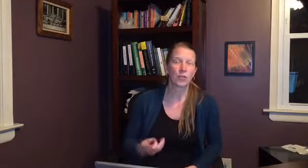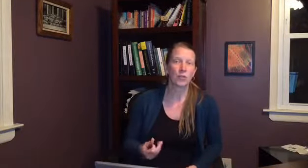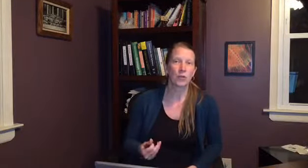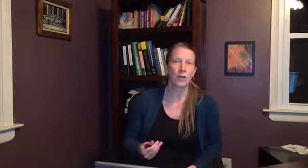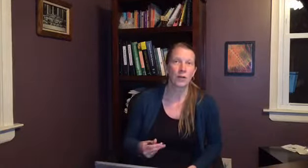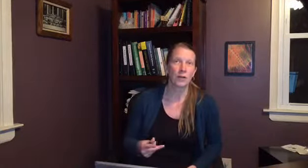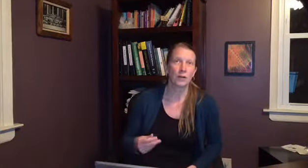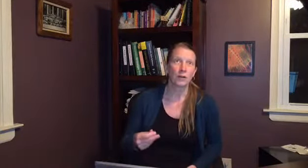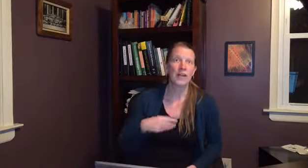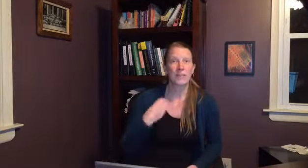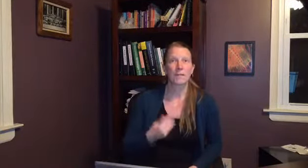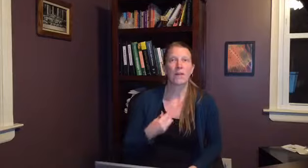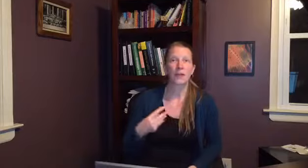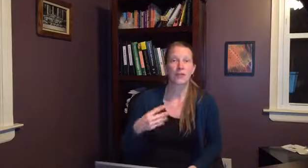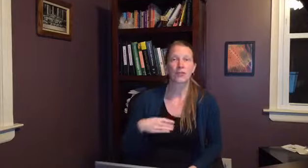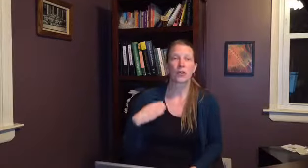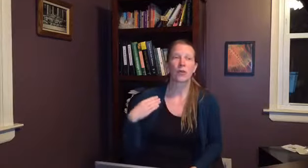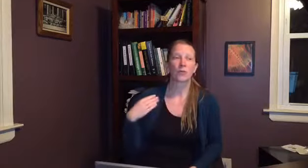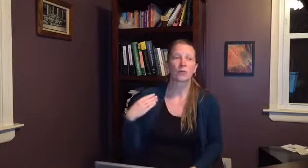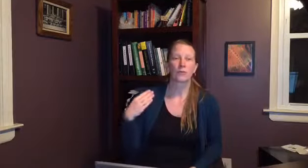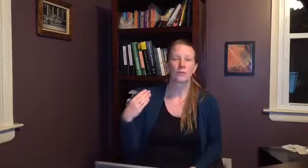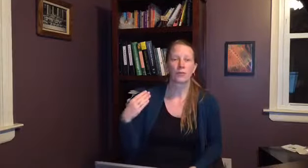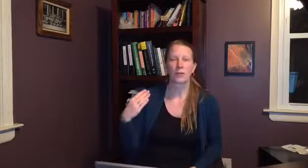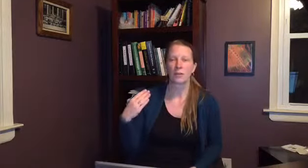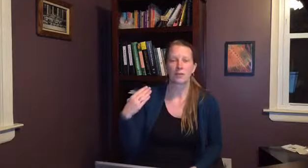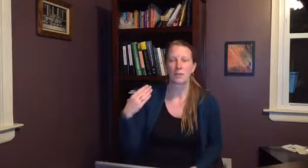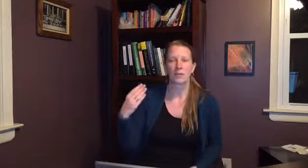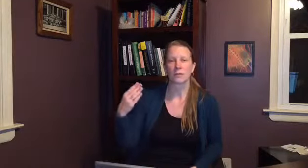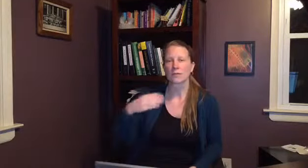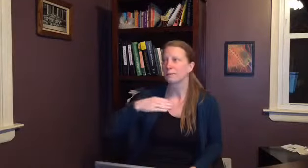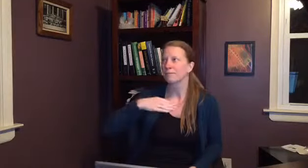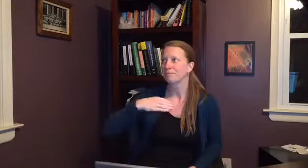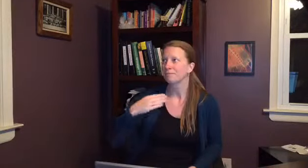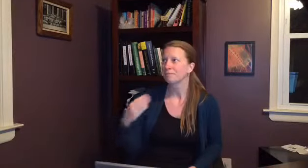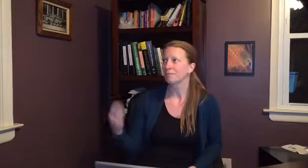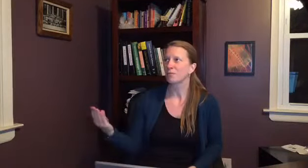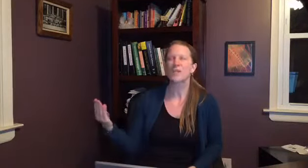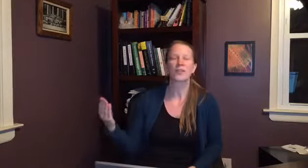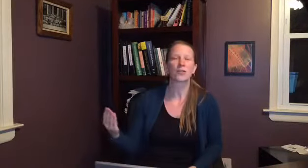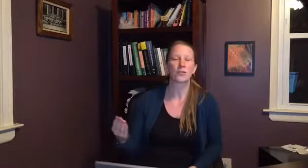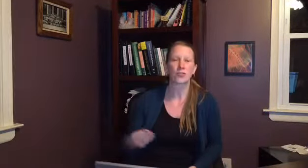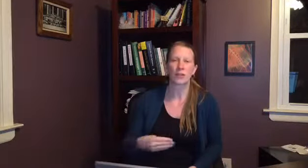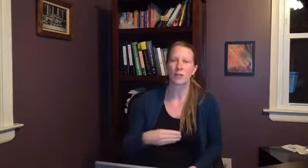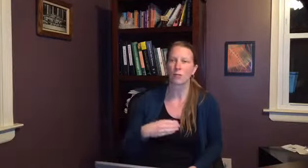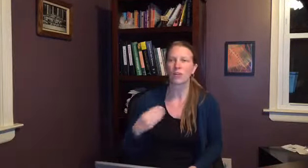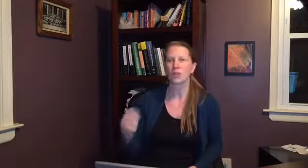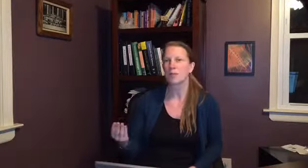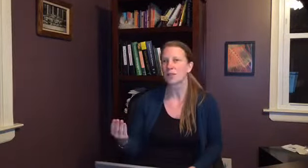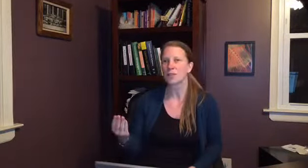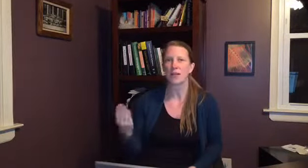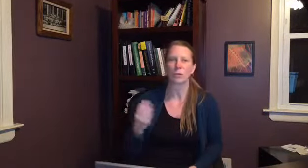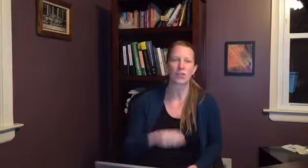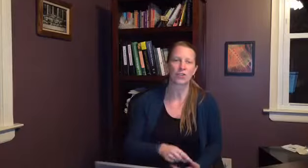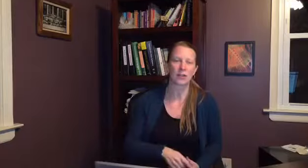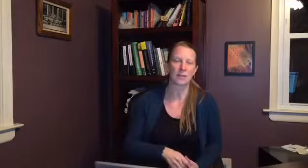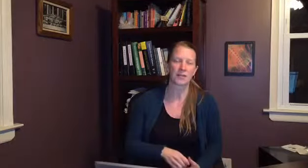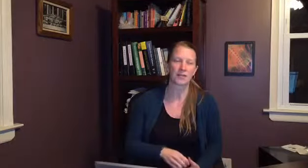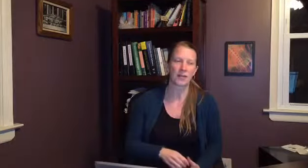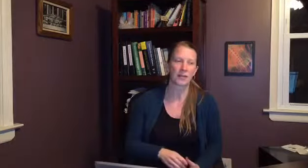we as providers go through you know there's research and what should be screened and what should not be screened